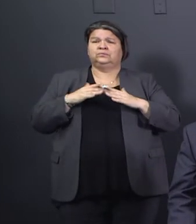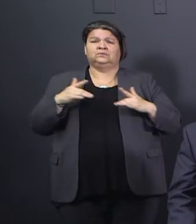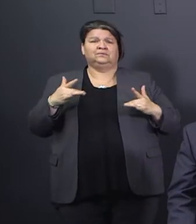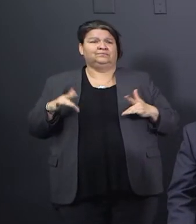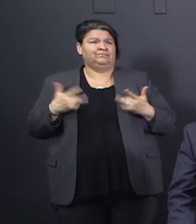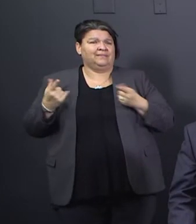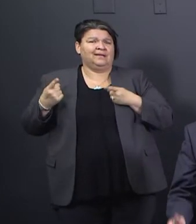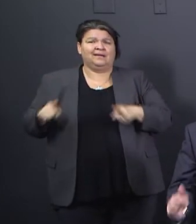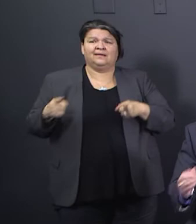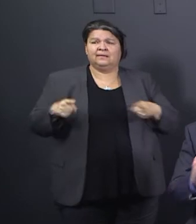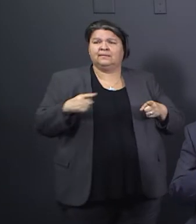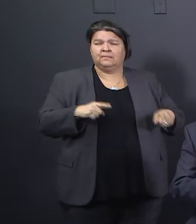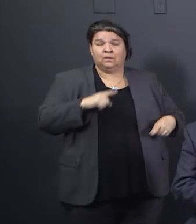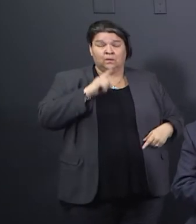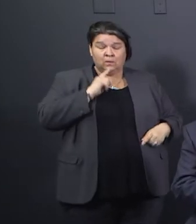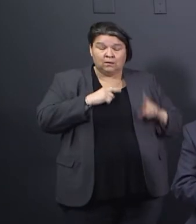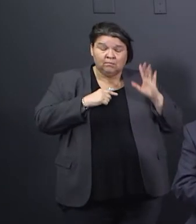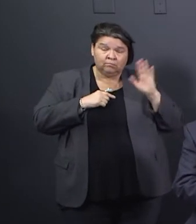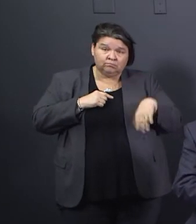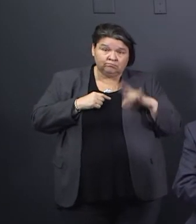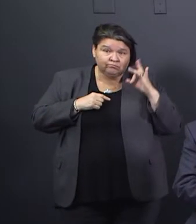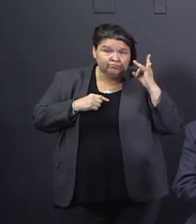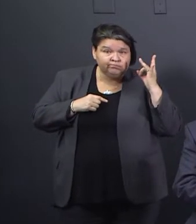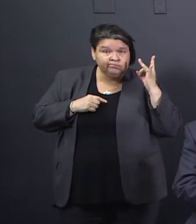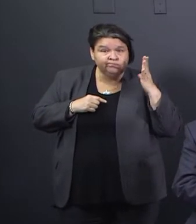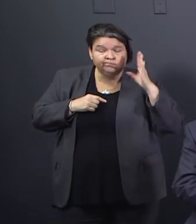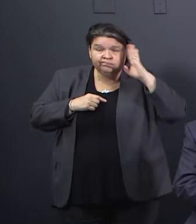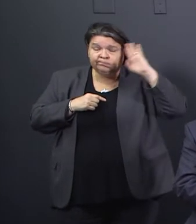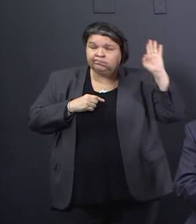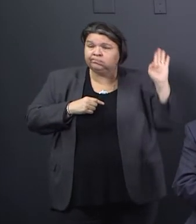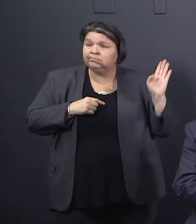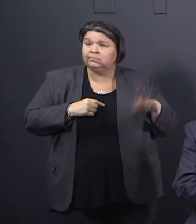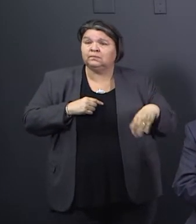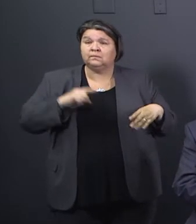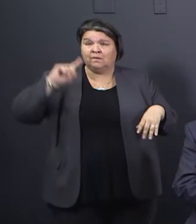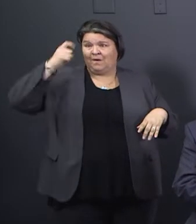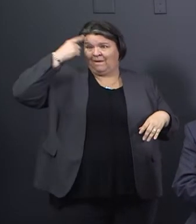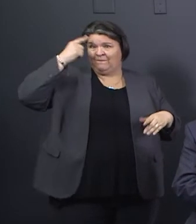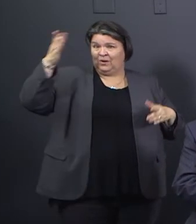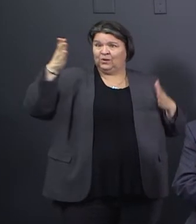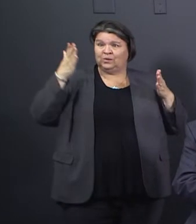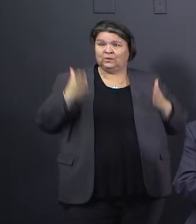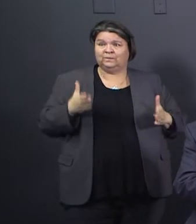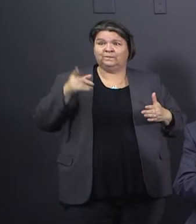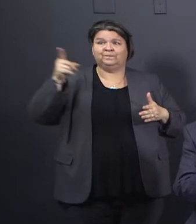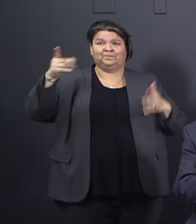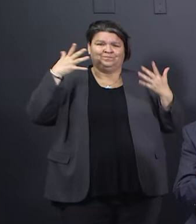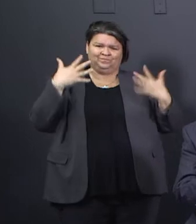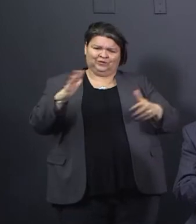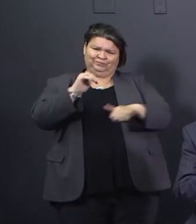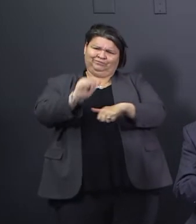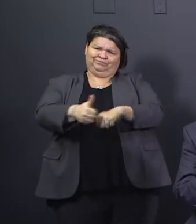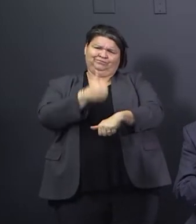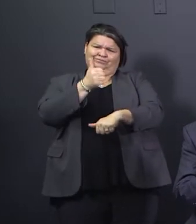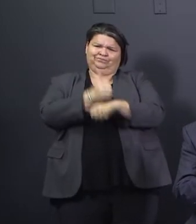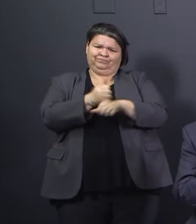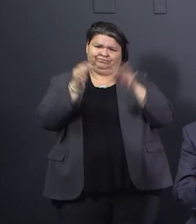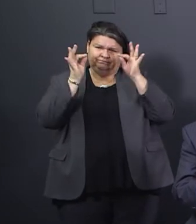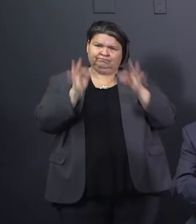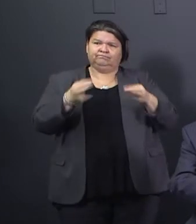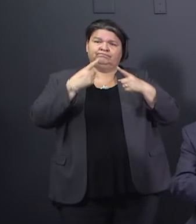crisis, when the governor passed the order on Wednesday, you have to remember that we have